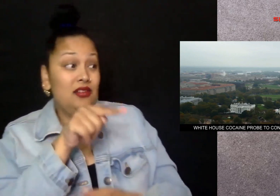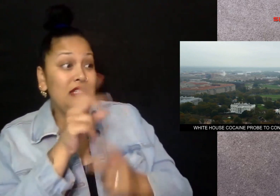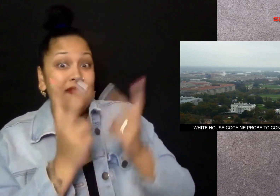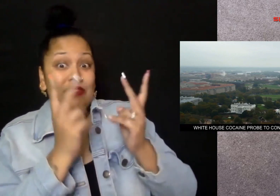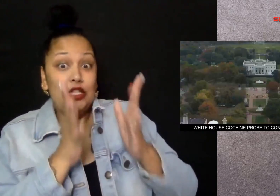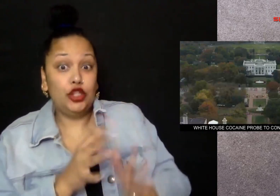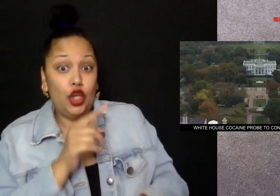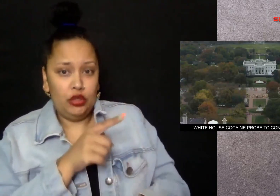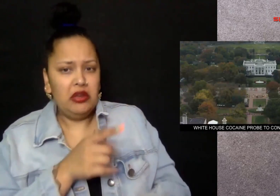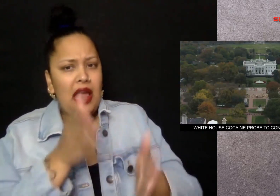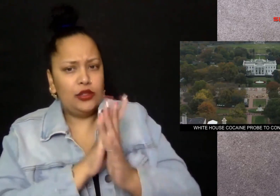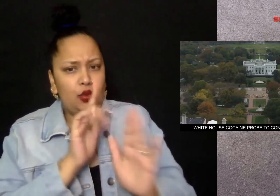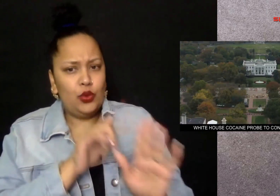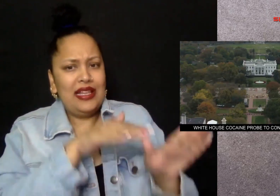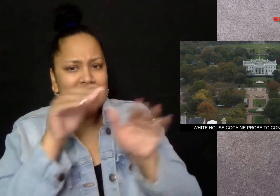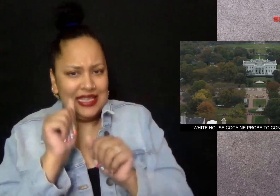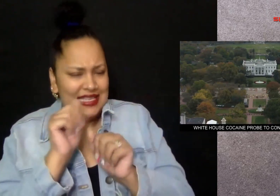phones in those storage spaces